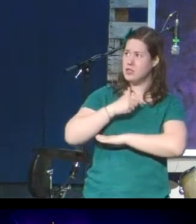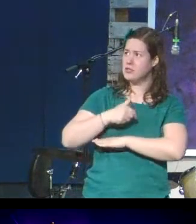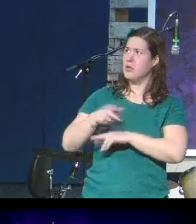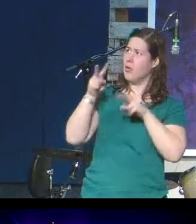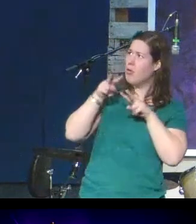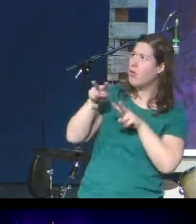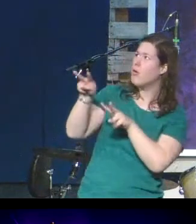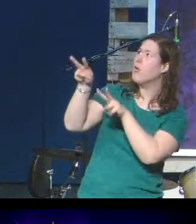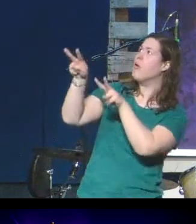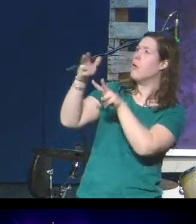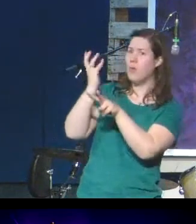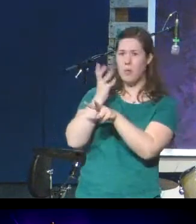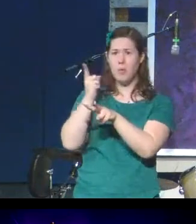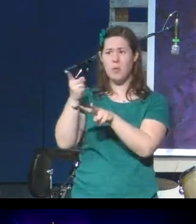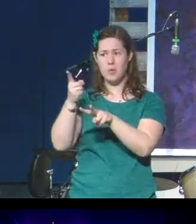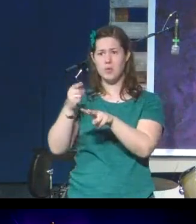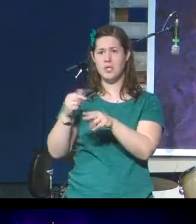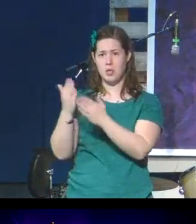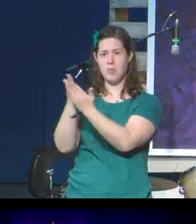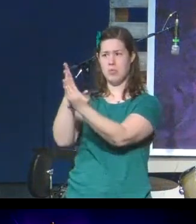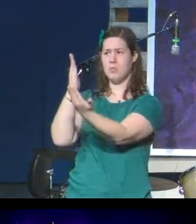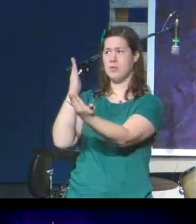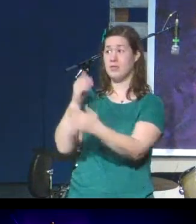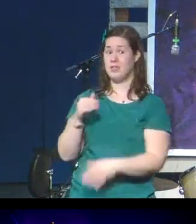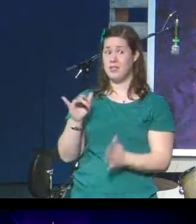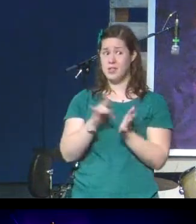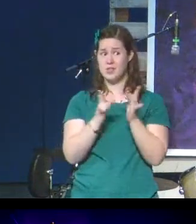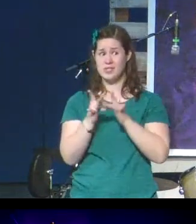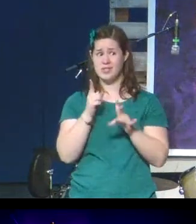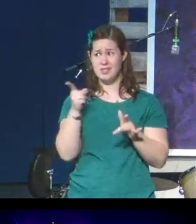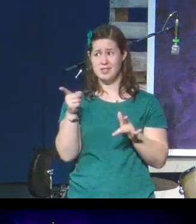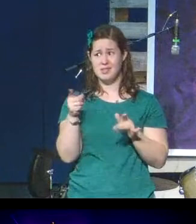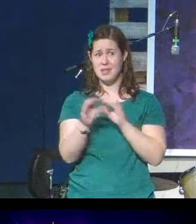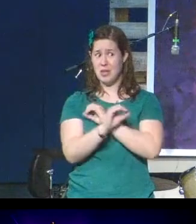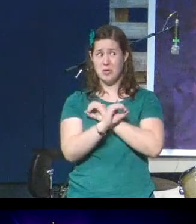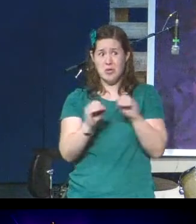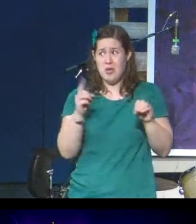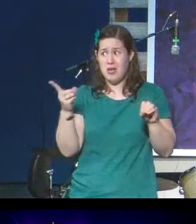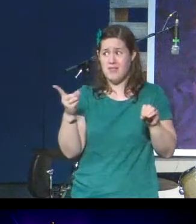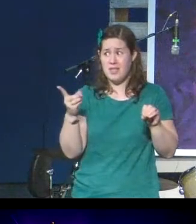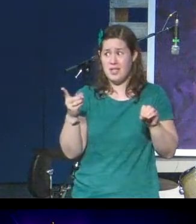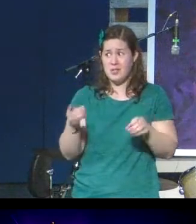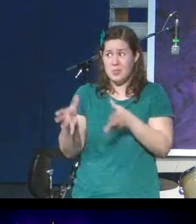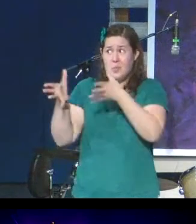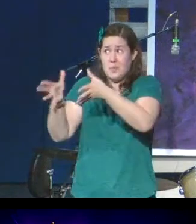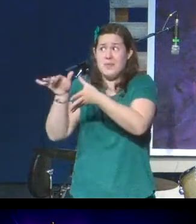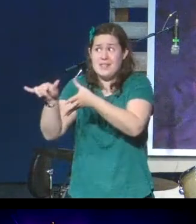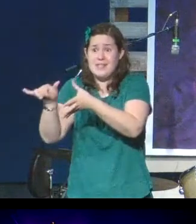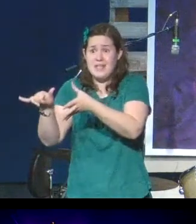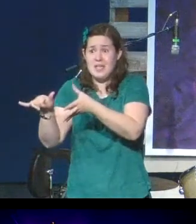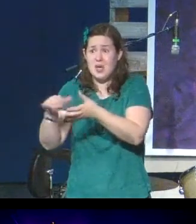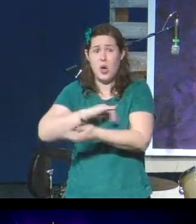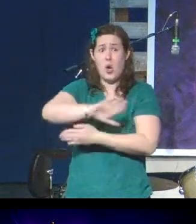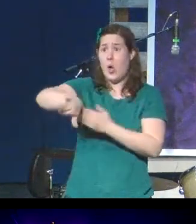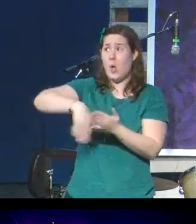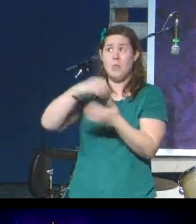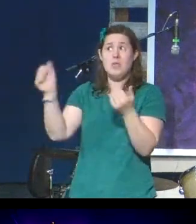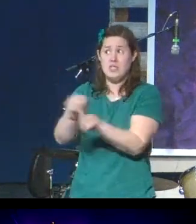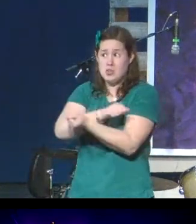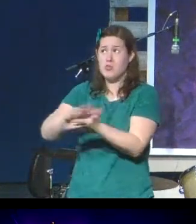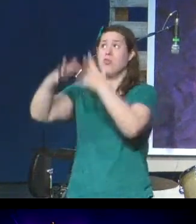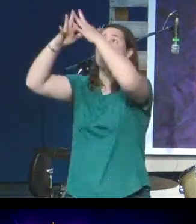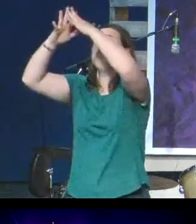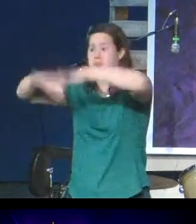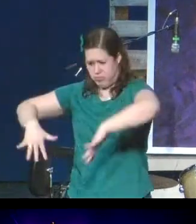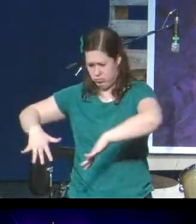know, not one of these stones will be left here. In fact, all of them will be destroyed and turned down. And I imagine the disciples, you know, they just